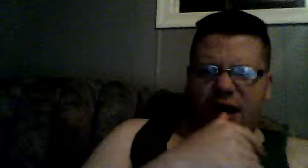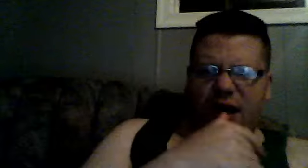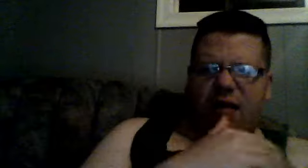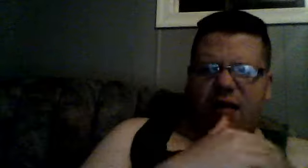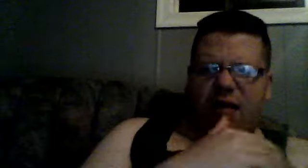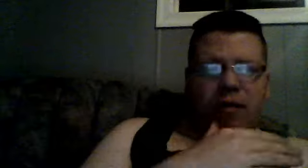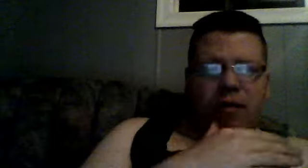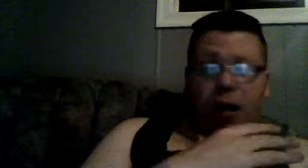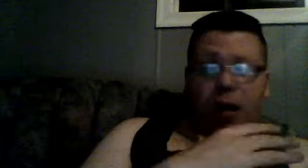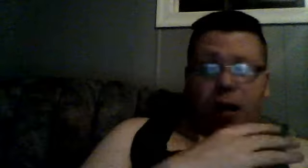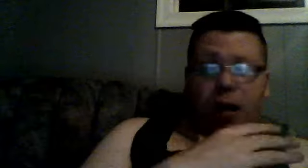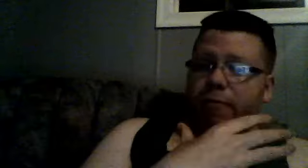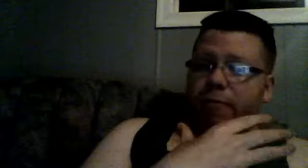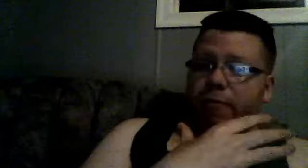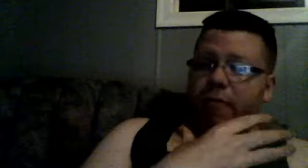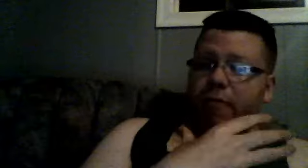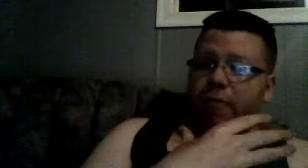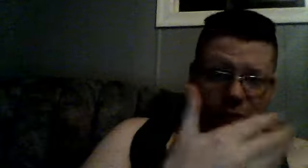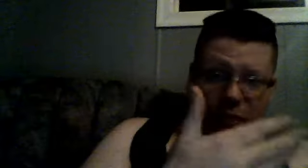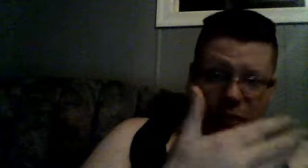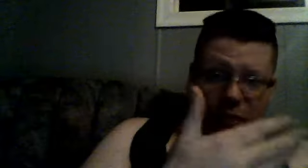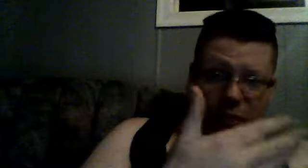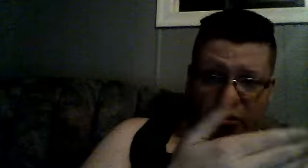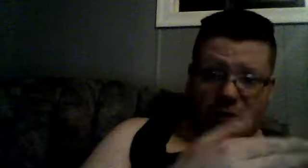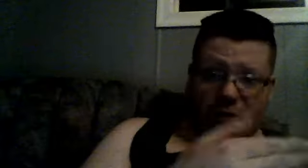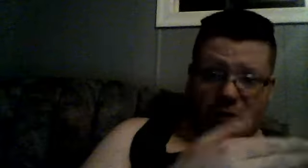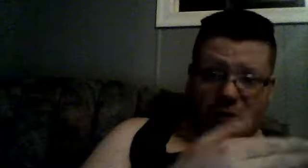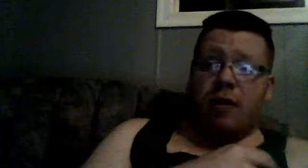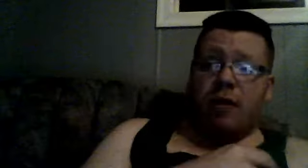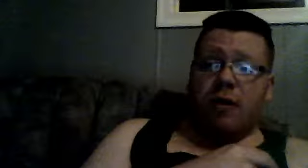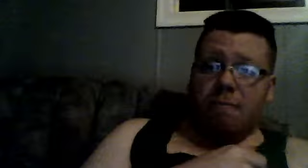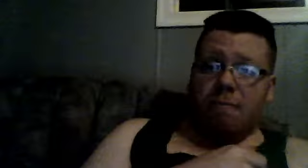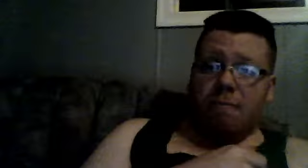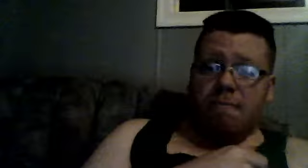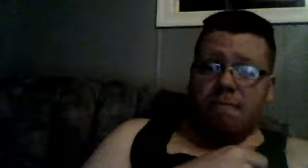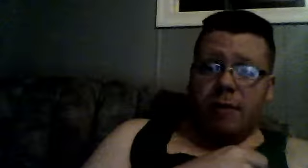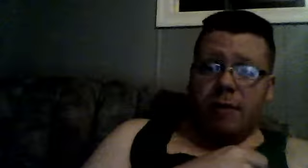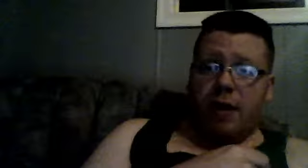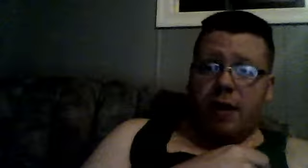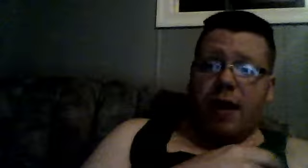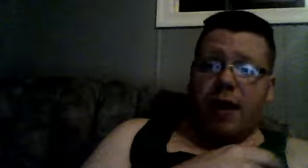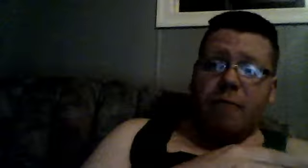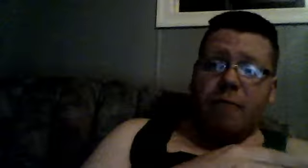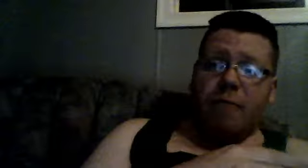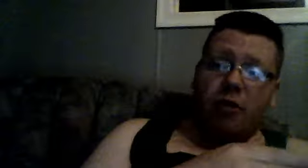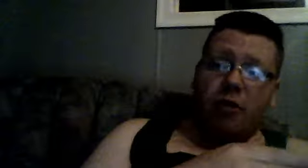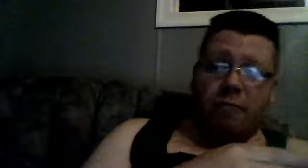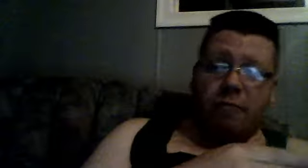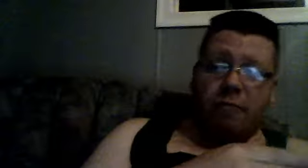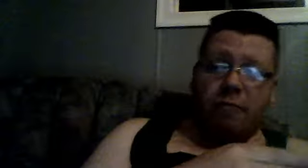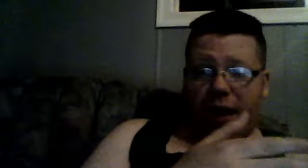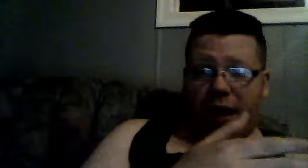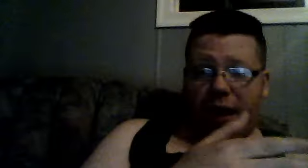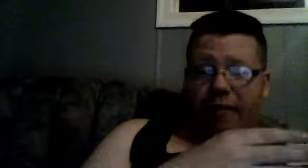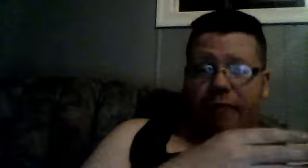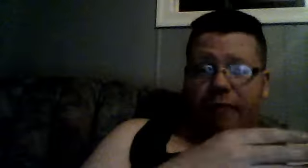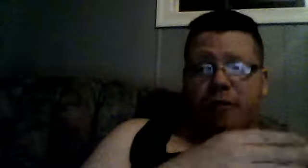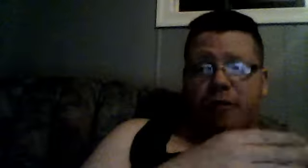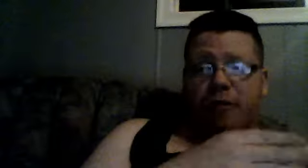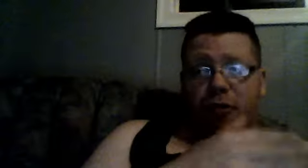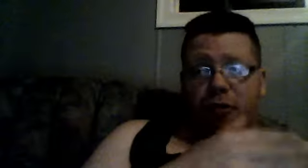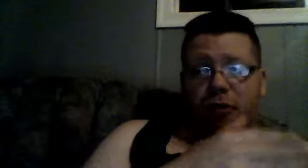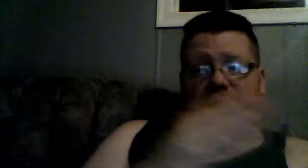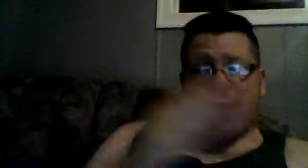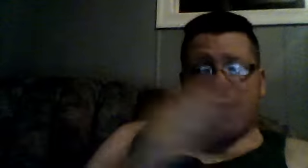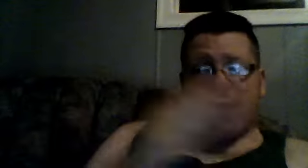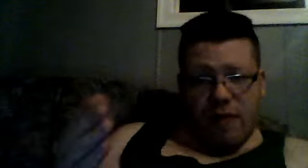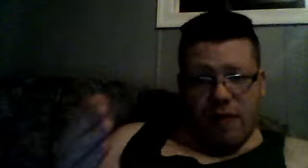and, Optimus Prime's original Force in Generation 1, has appeared in, at, the, the, four Transformers movies,